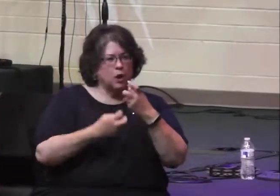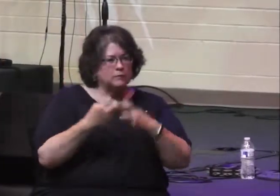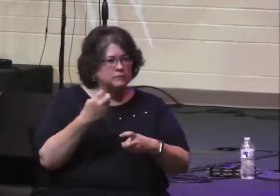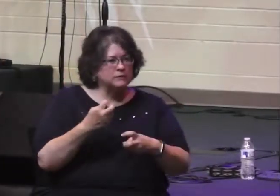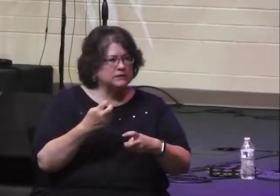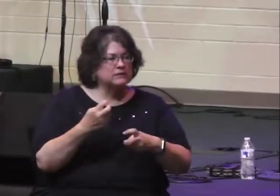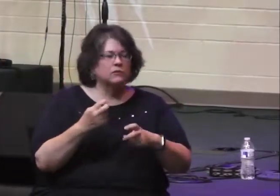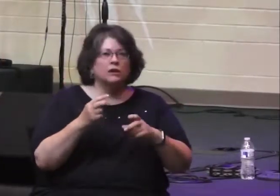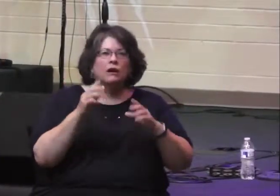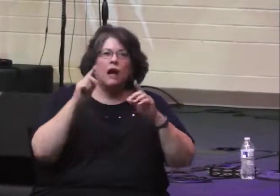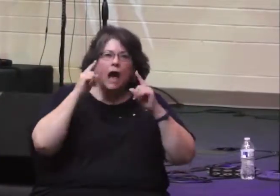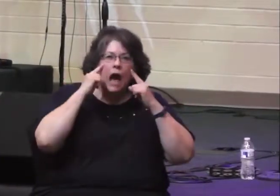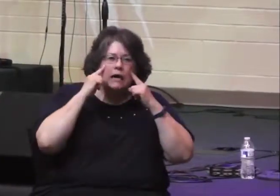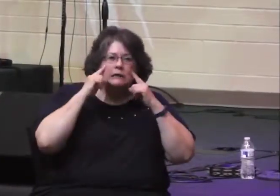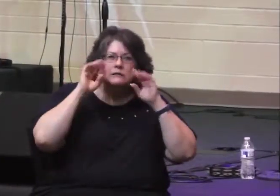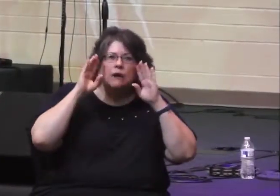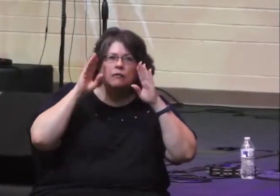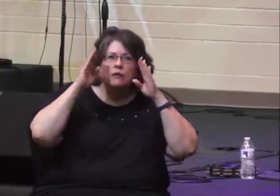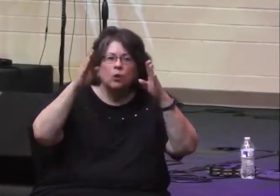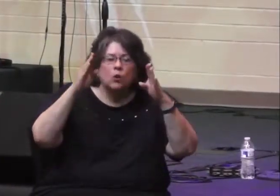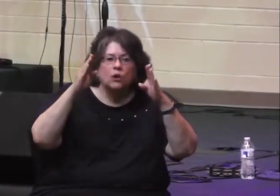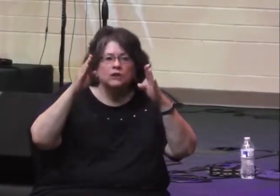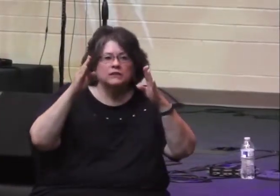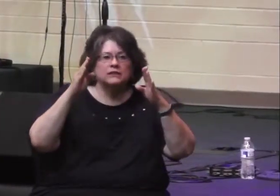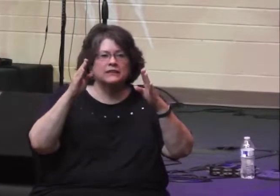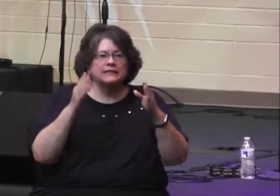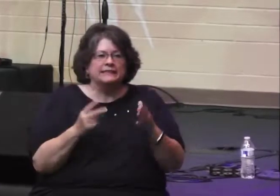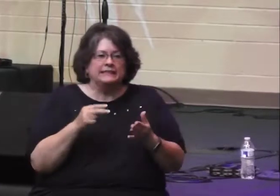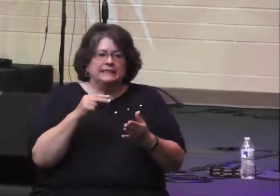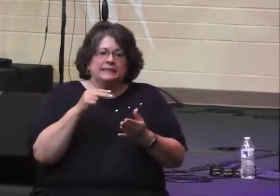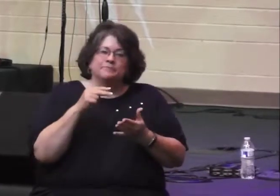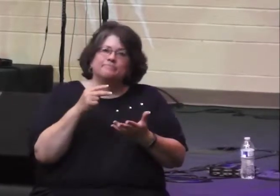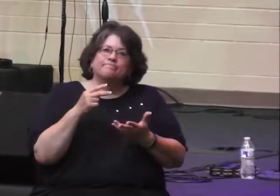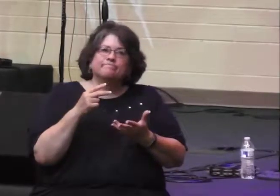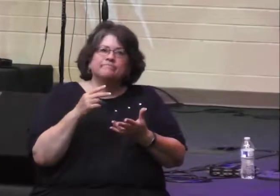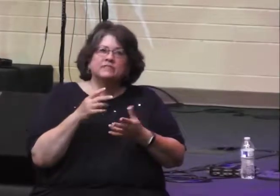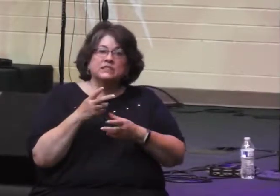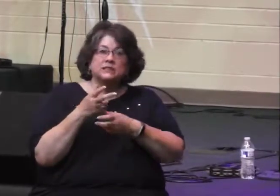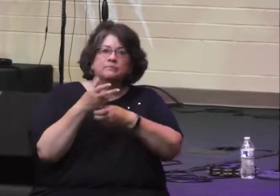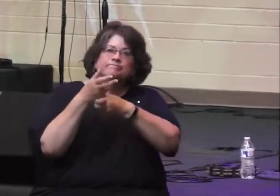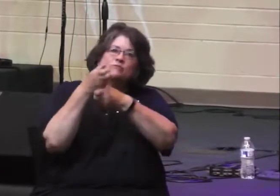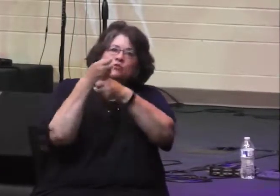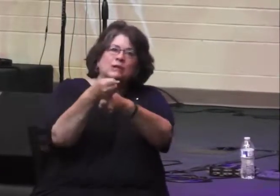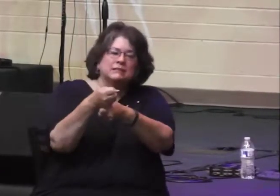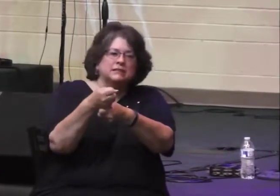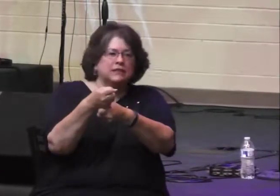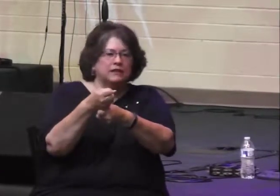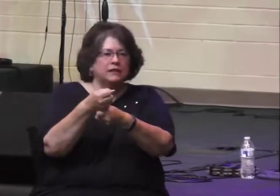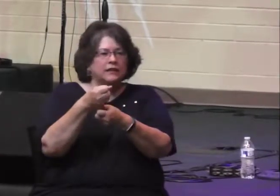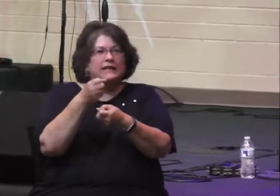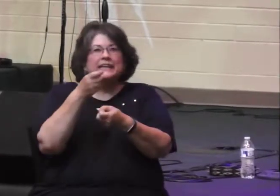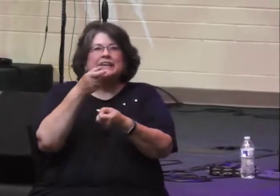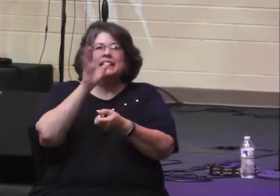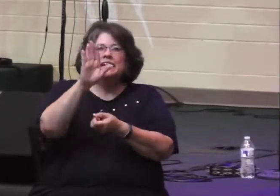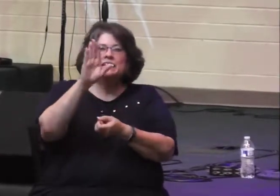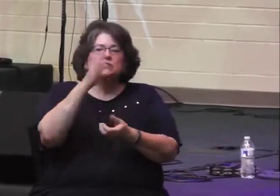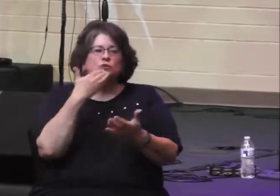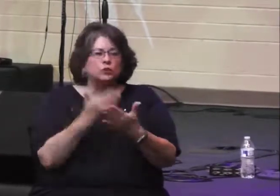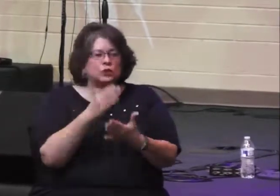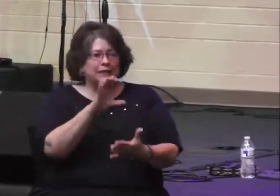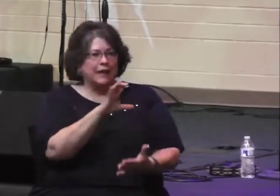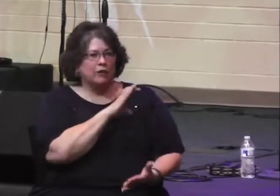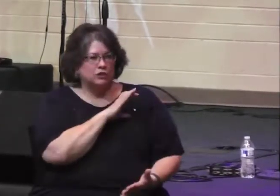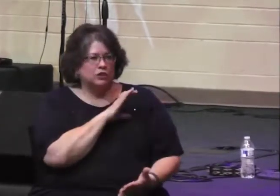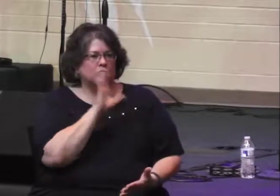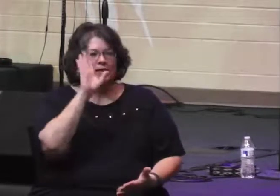and we face them standing upon the goodness of His character and God's faithfulness to His